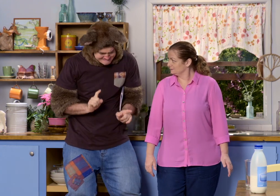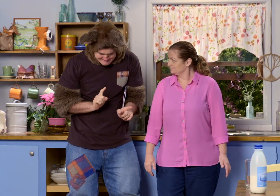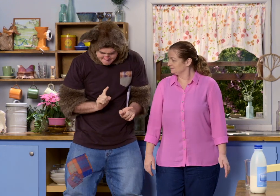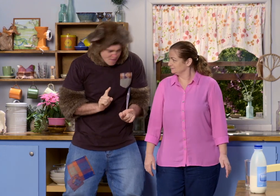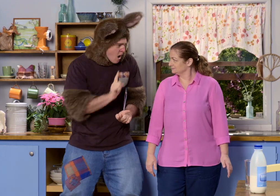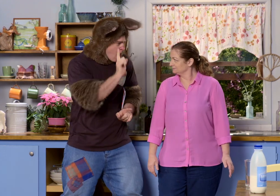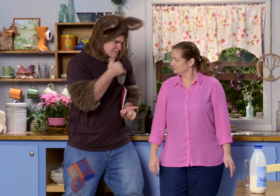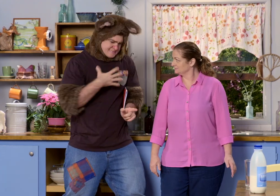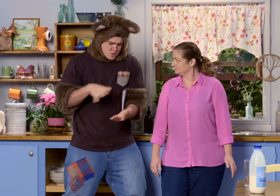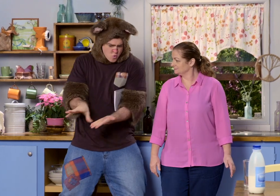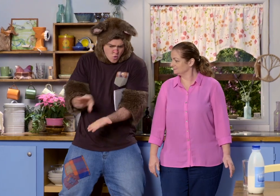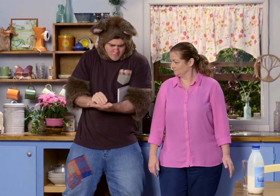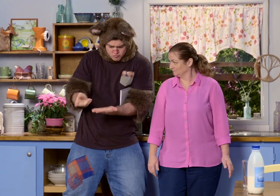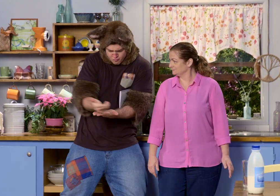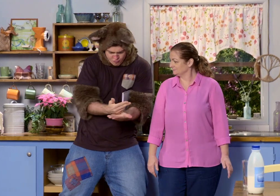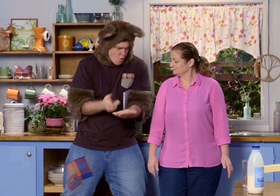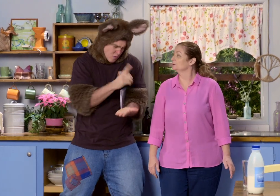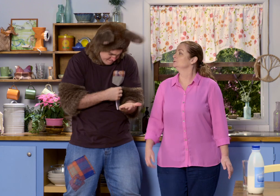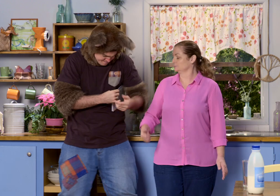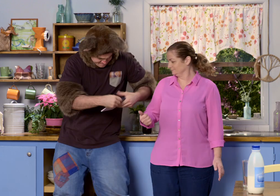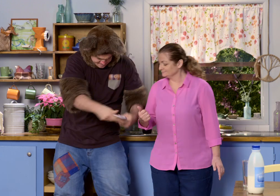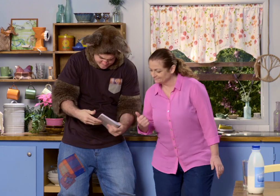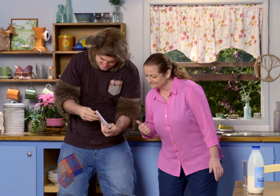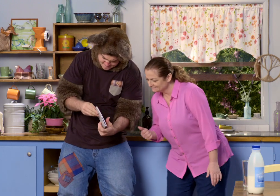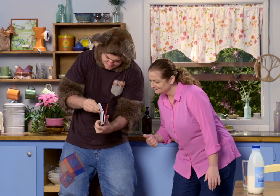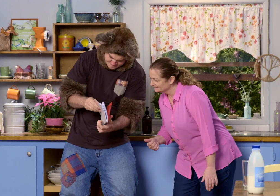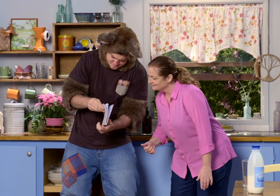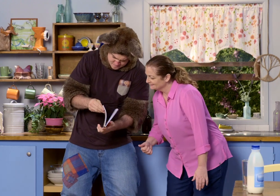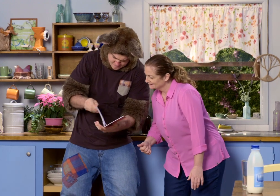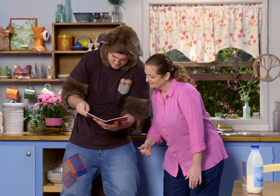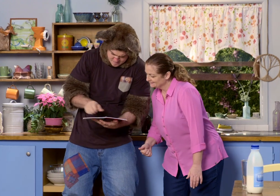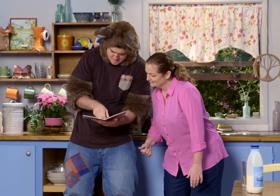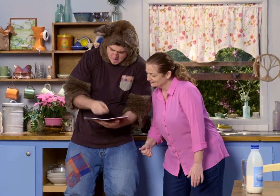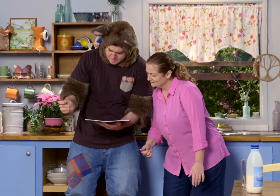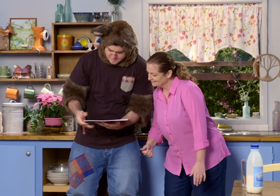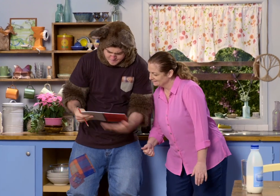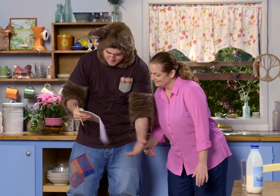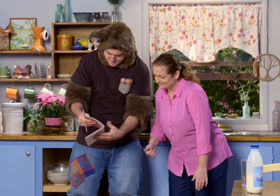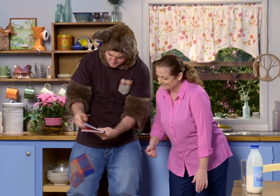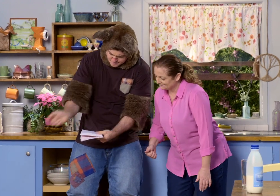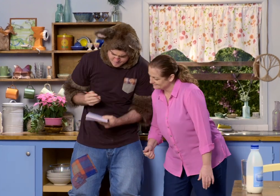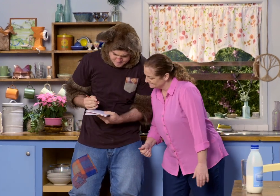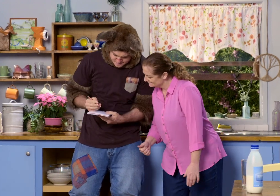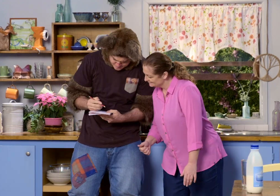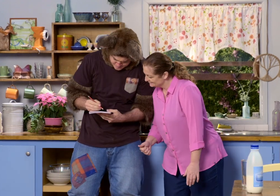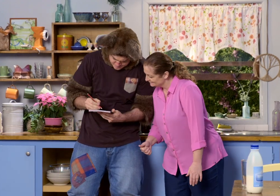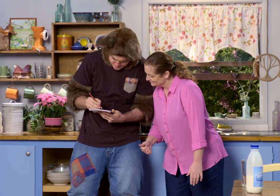Okay. Ah, I know what I need to do. I need to copy these footprints into my book. Hmm.